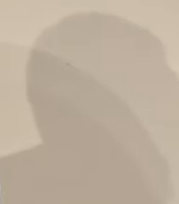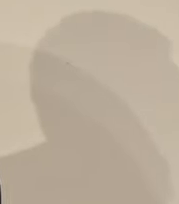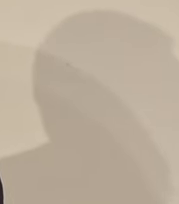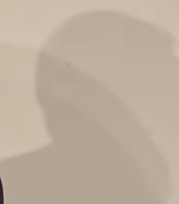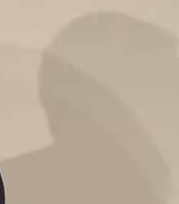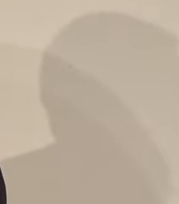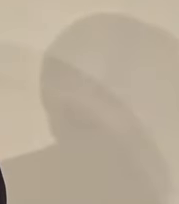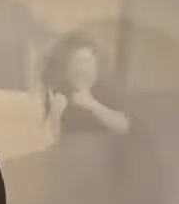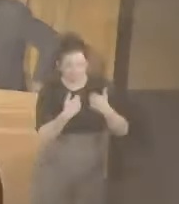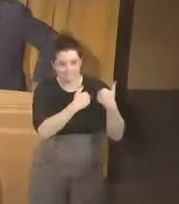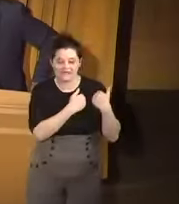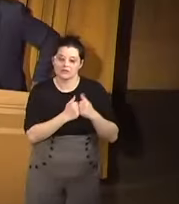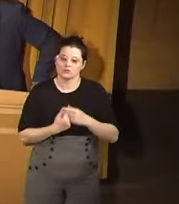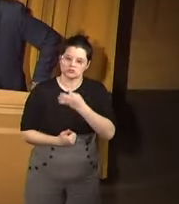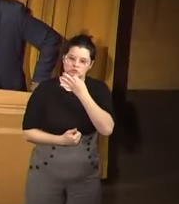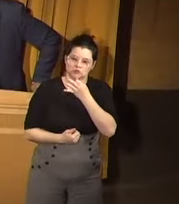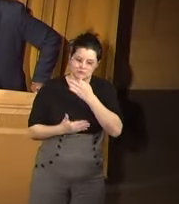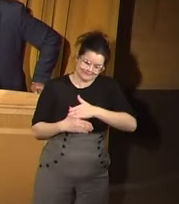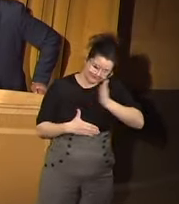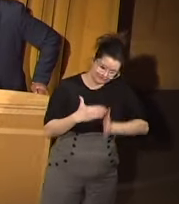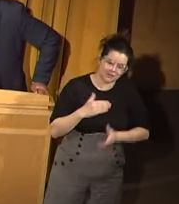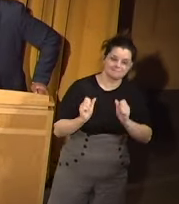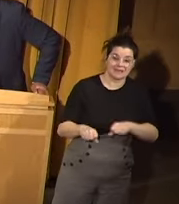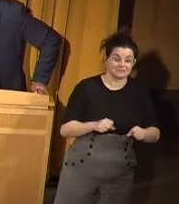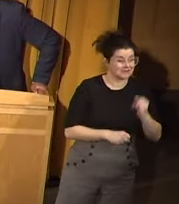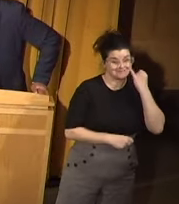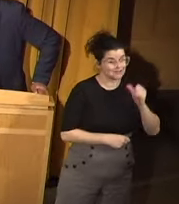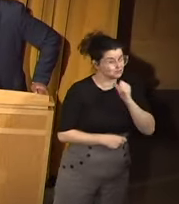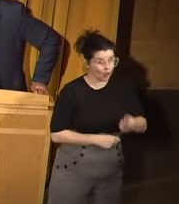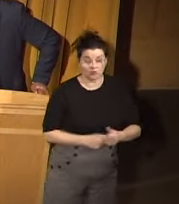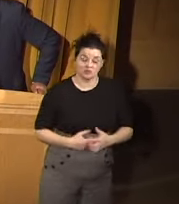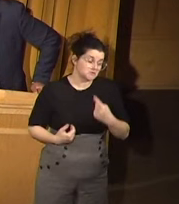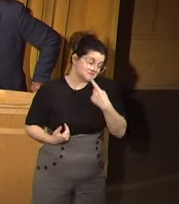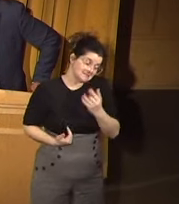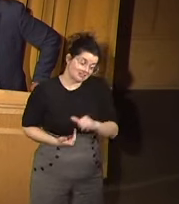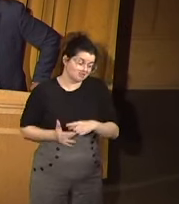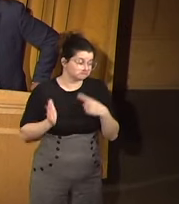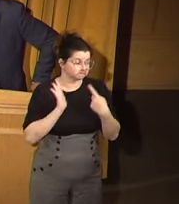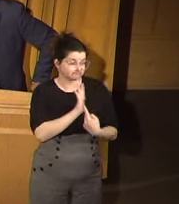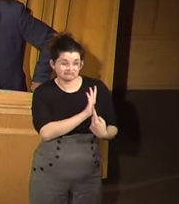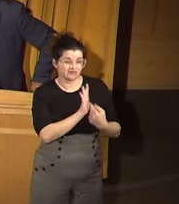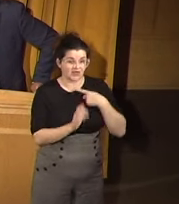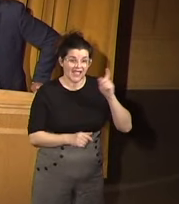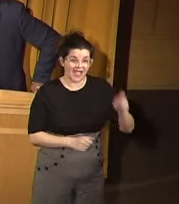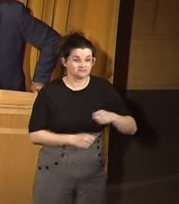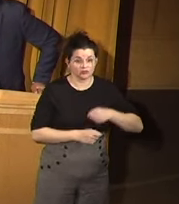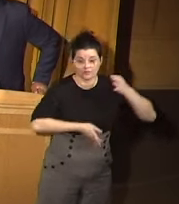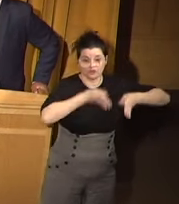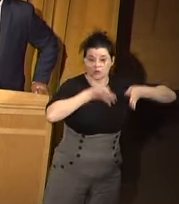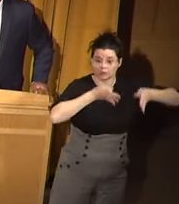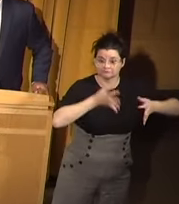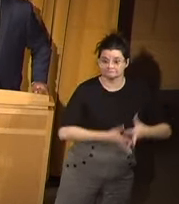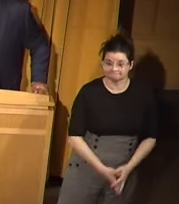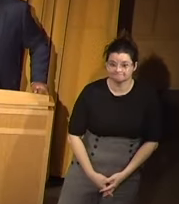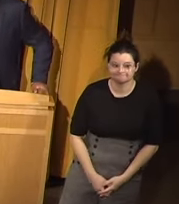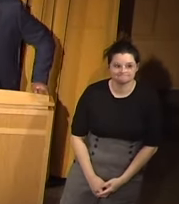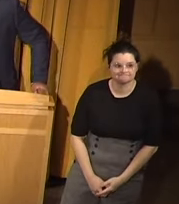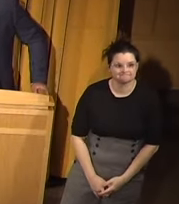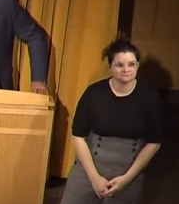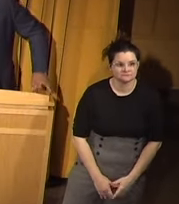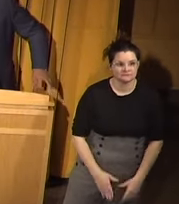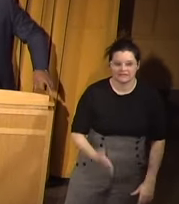get this done as soon as possible. And if they don't, we'll say so, and if we have to, we'll go to court. Thank you.